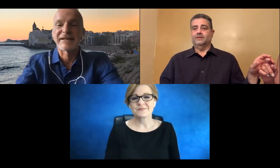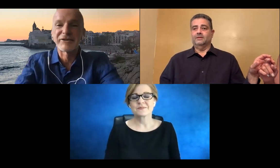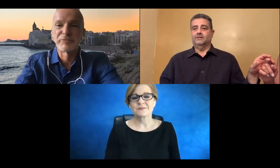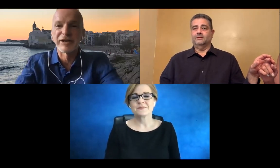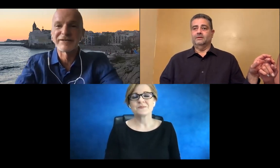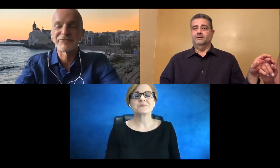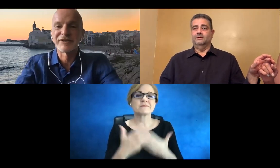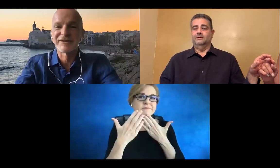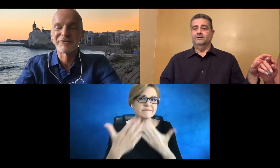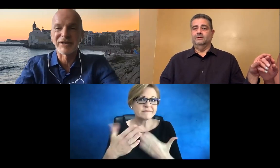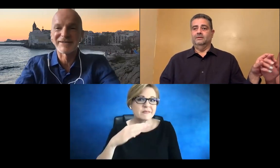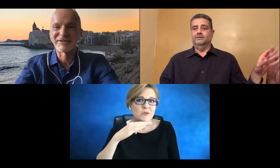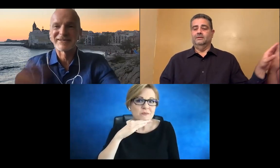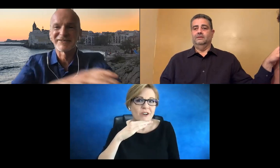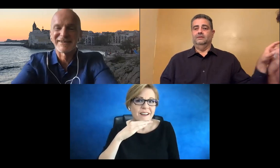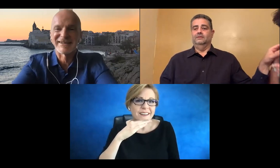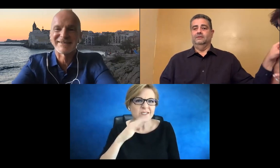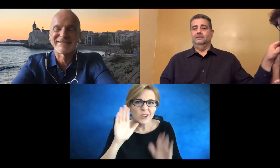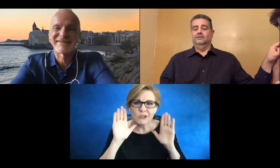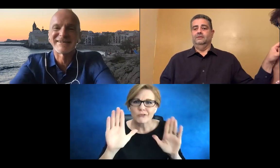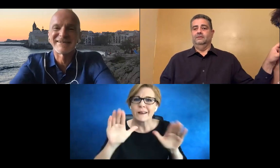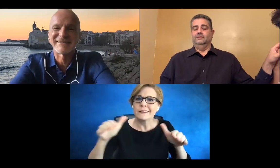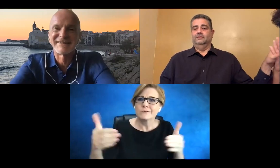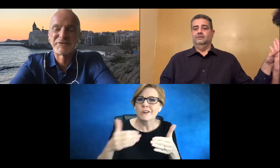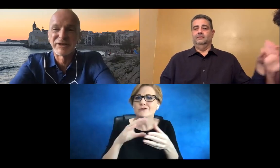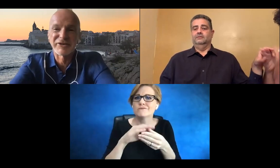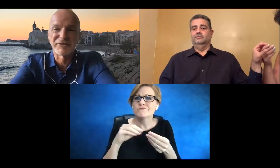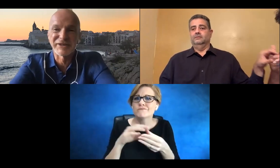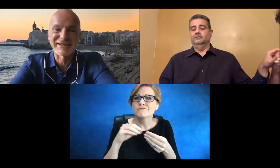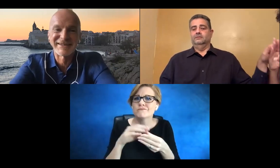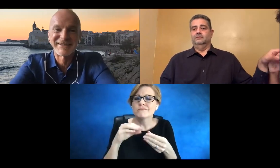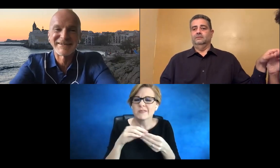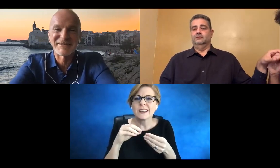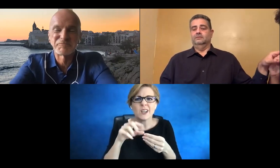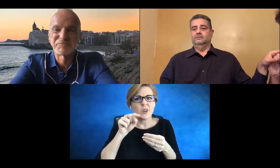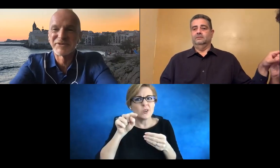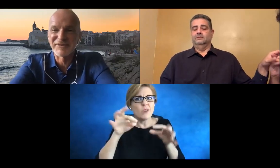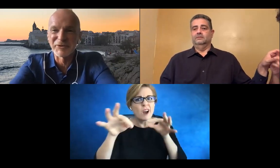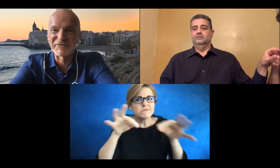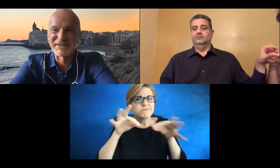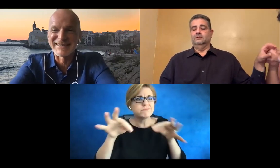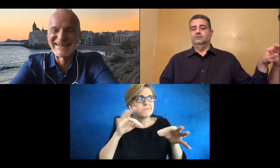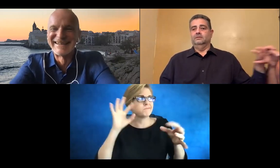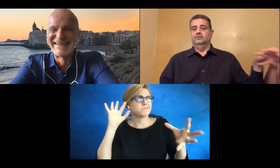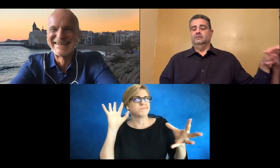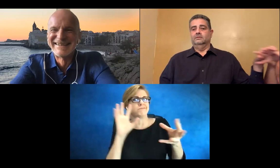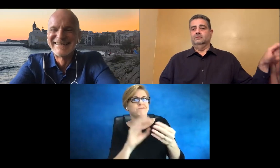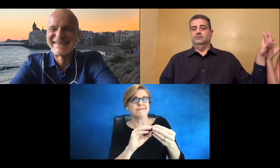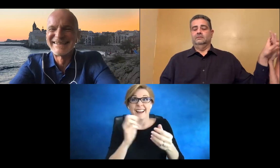Thank you, Brian, for the great introduction and really covering just about everything.